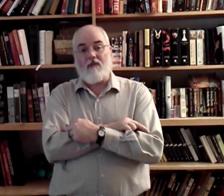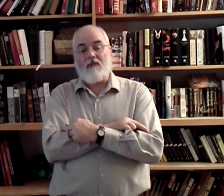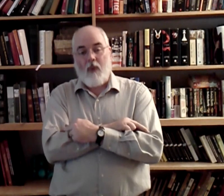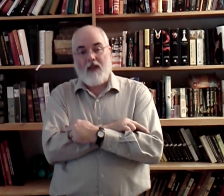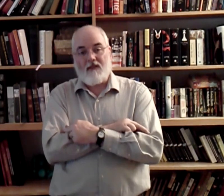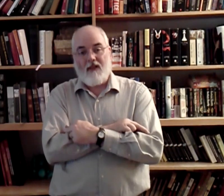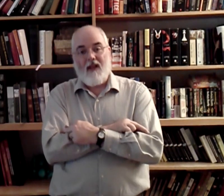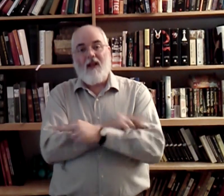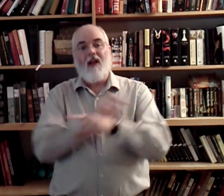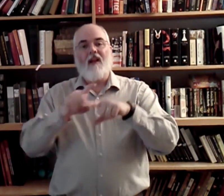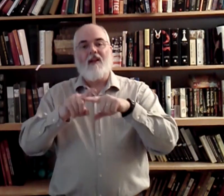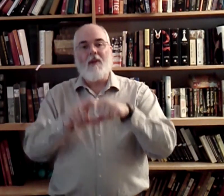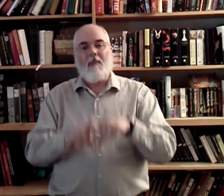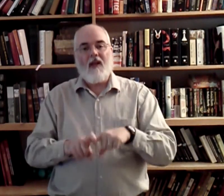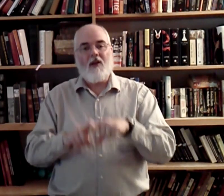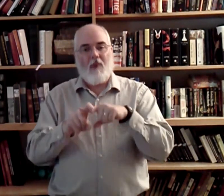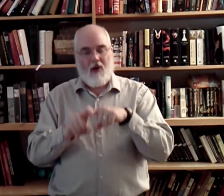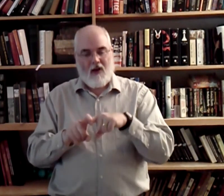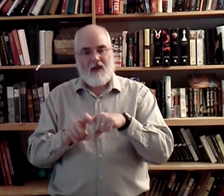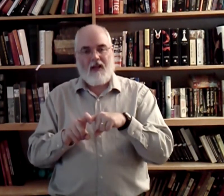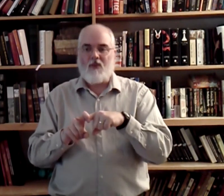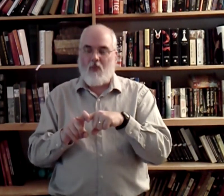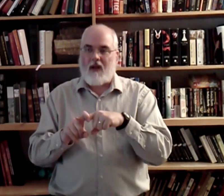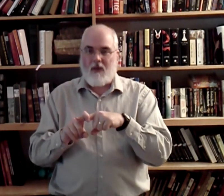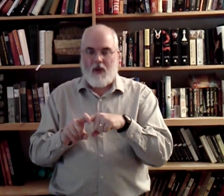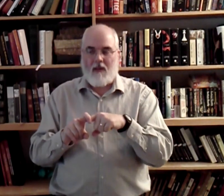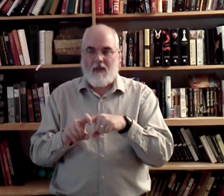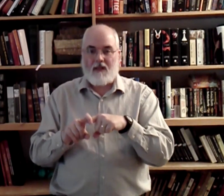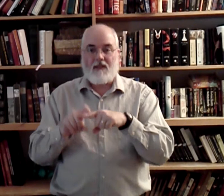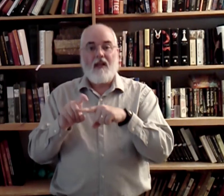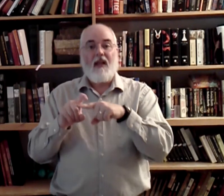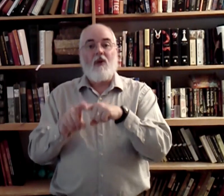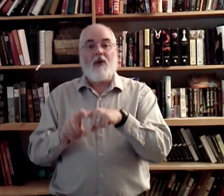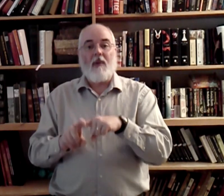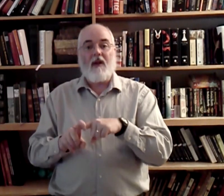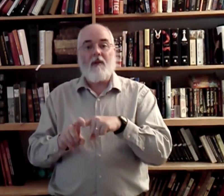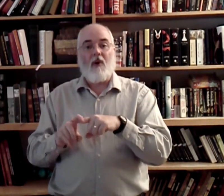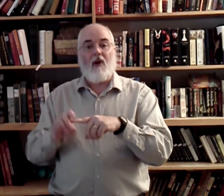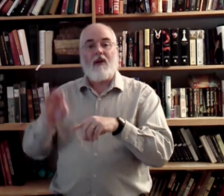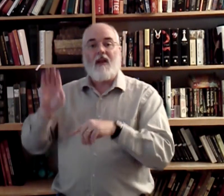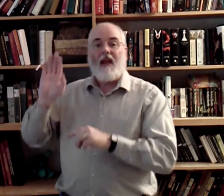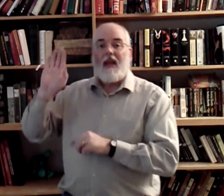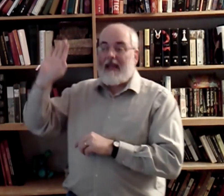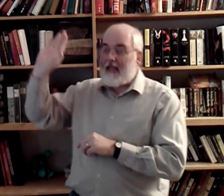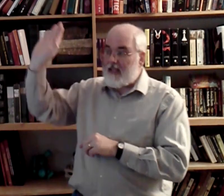rest. Depend upon is what he really means. Depend upon his